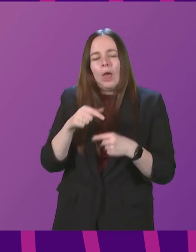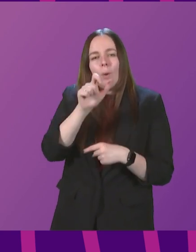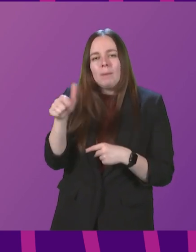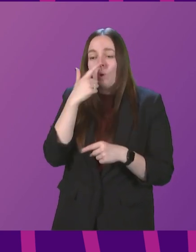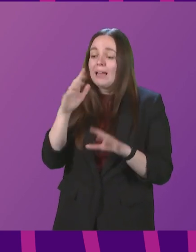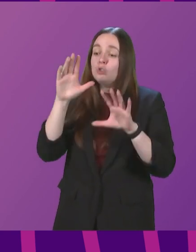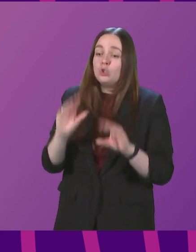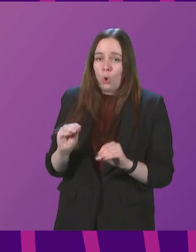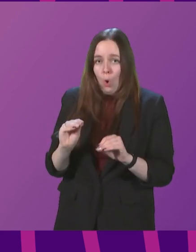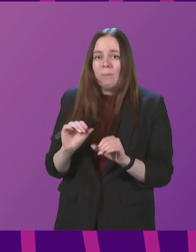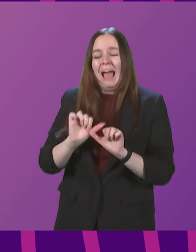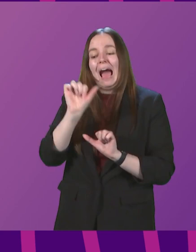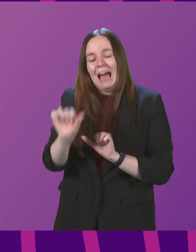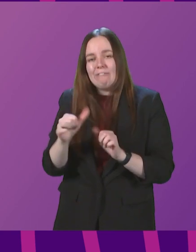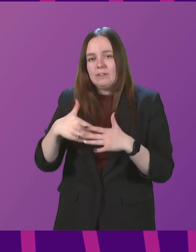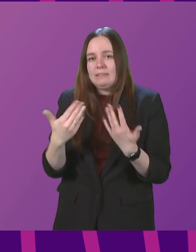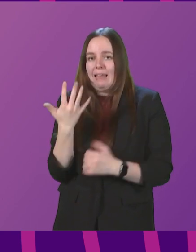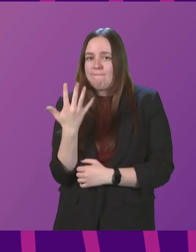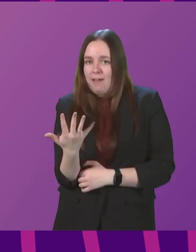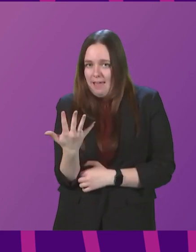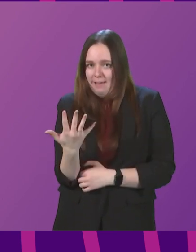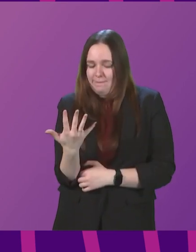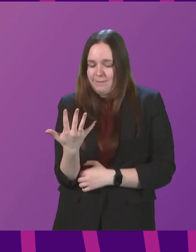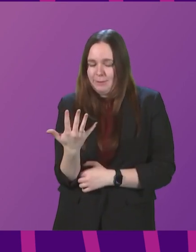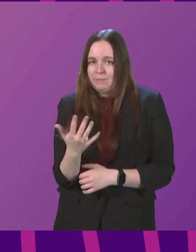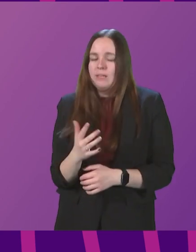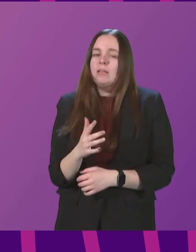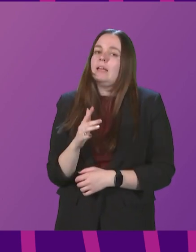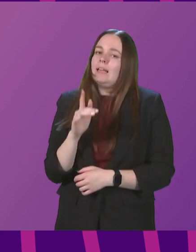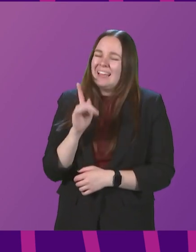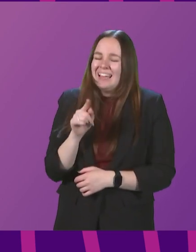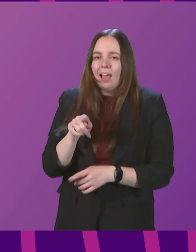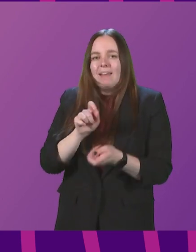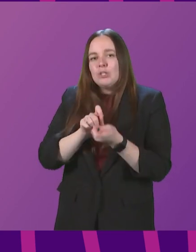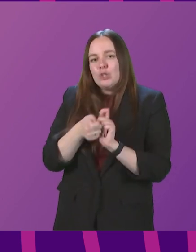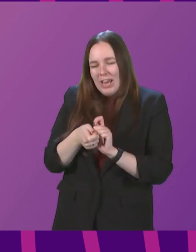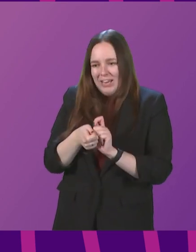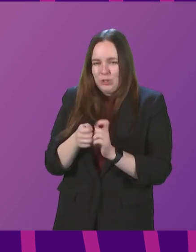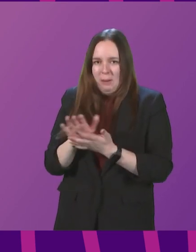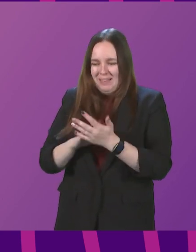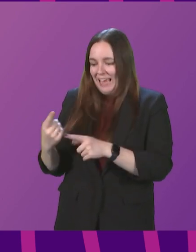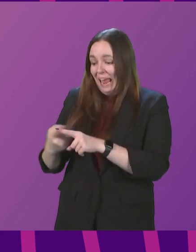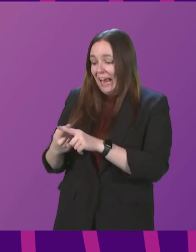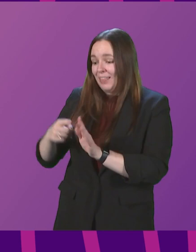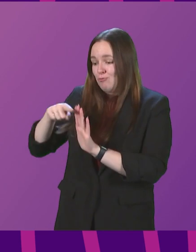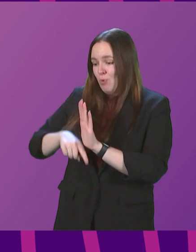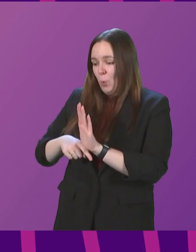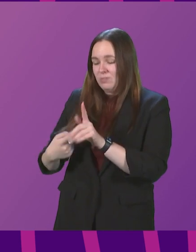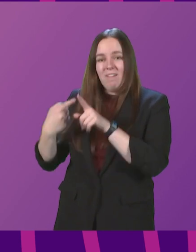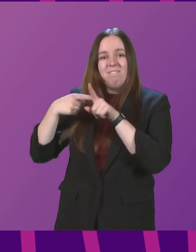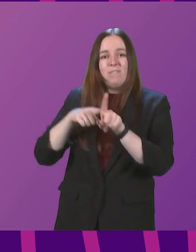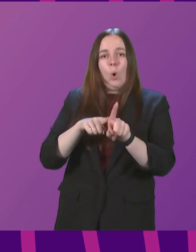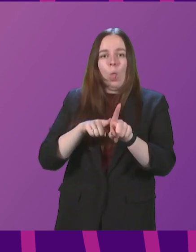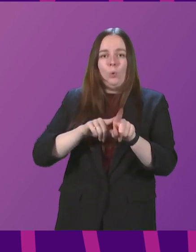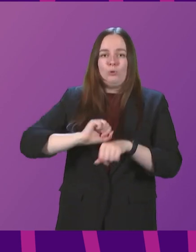self-isolation after day 5. Essentially, however, this change simply brings England's rules into line with those